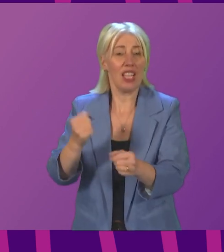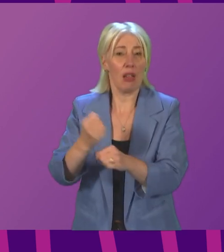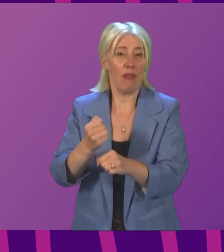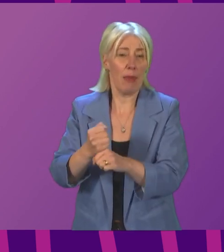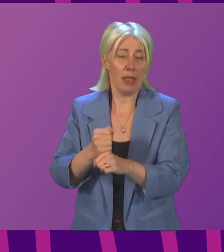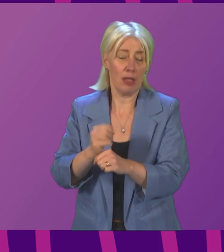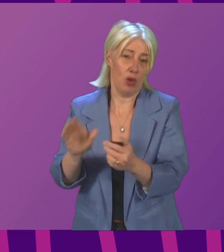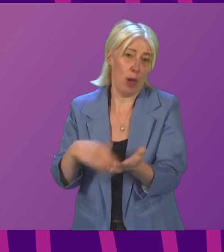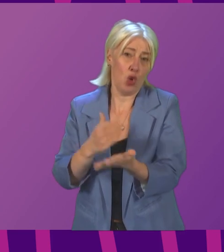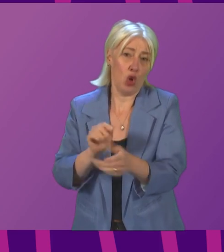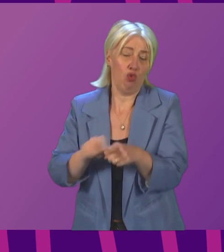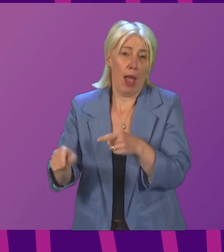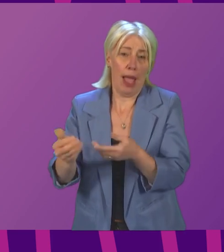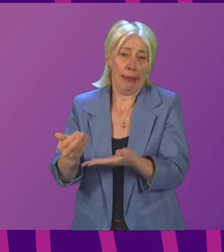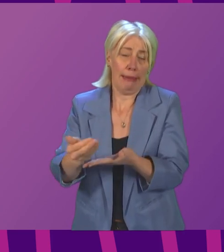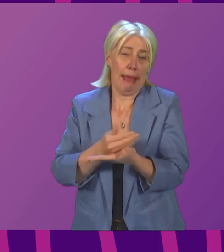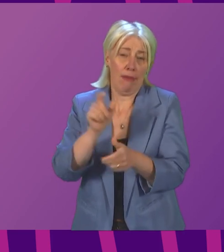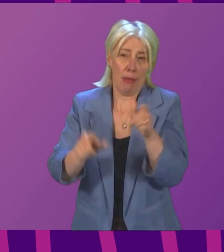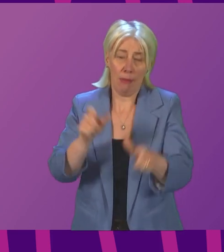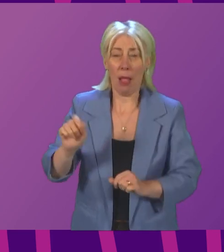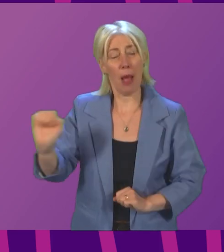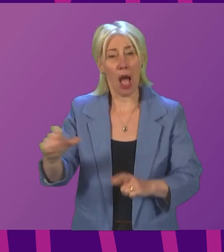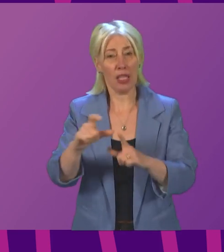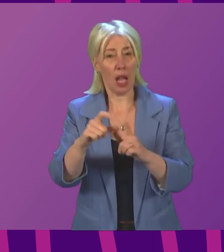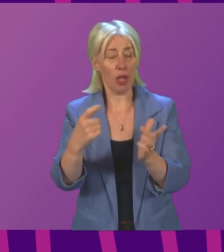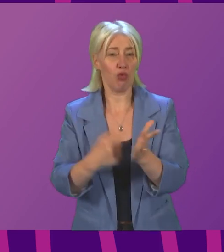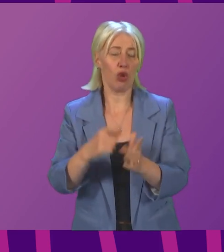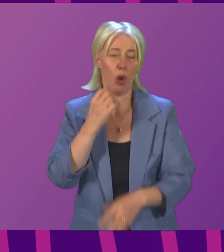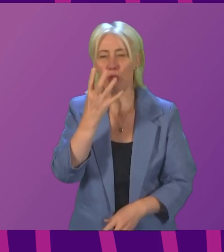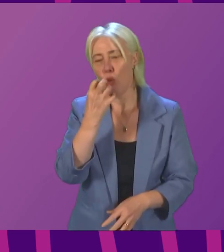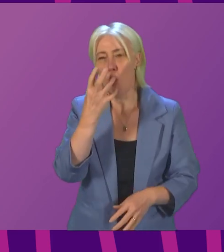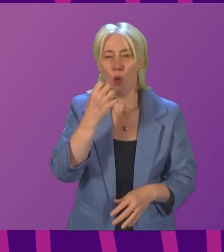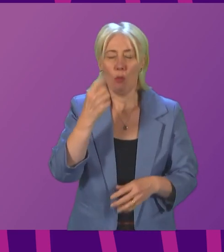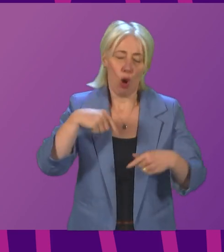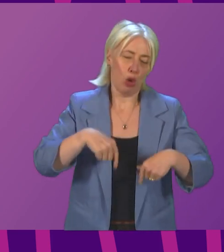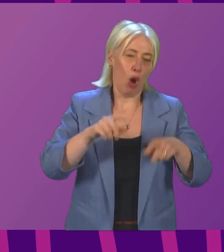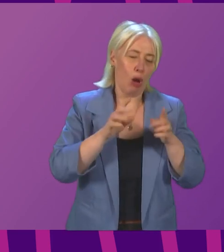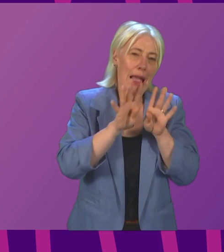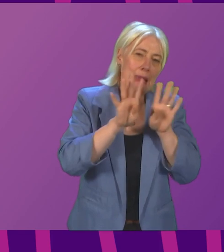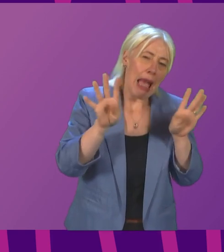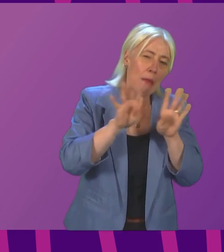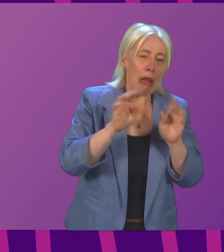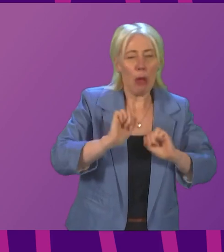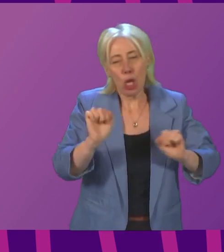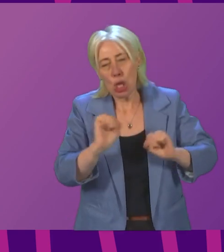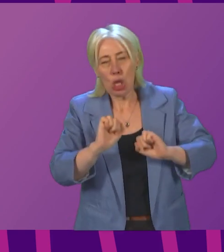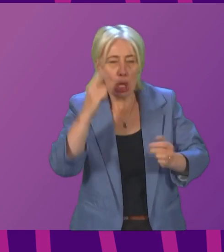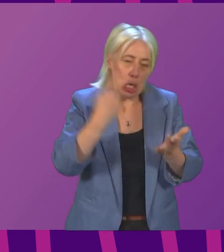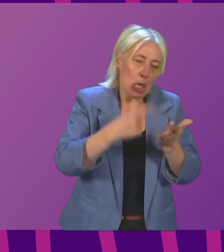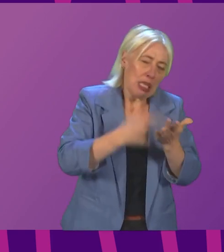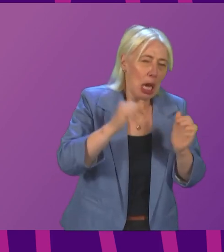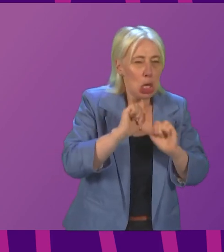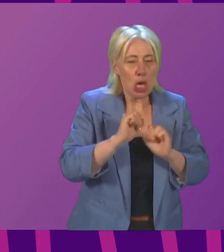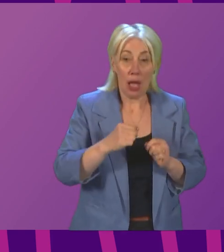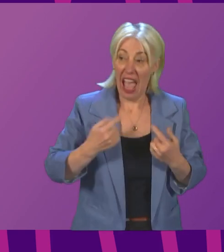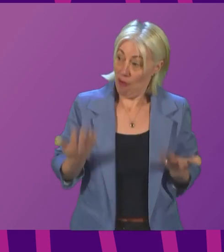keep people safe. Douglas Ross bemoans the fact that the Cabinet hasn't taken a final decision yet. If I had stood up here